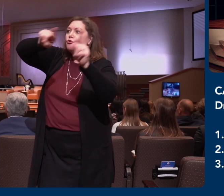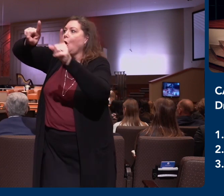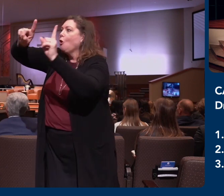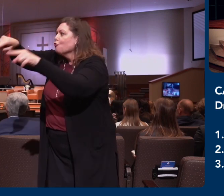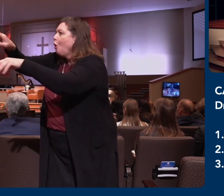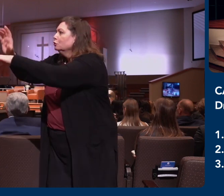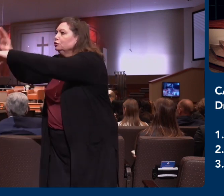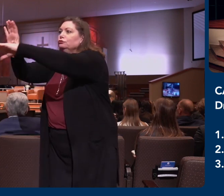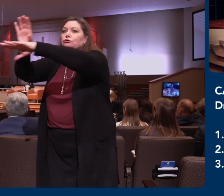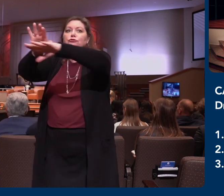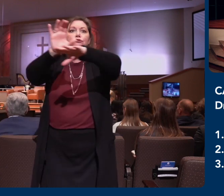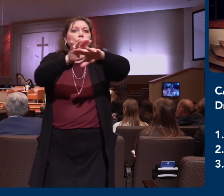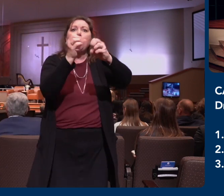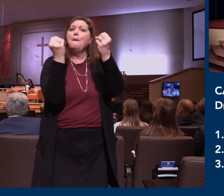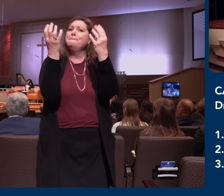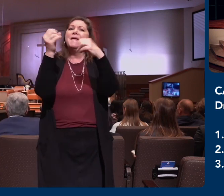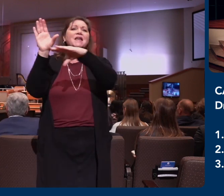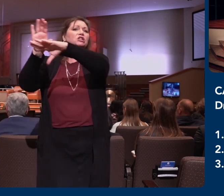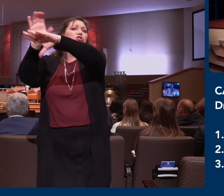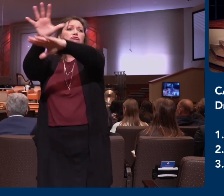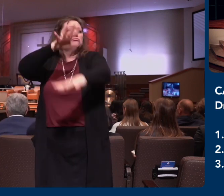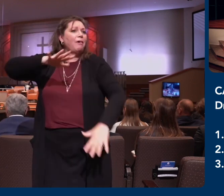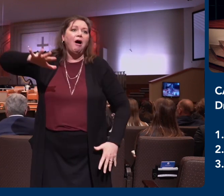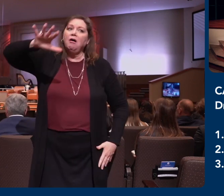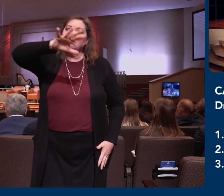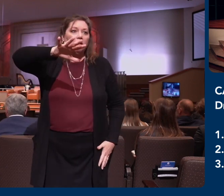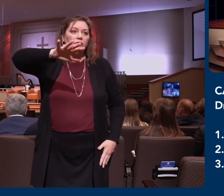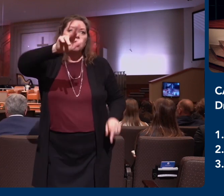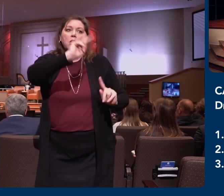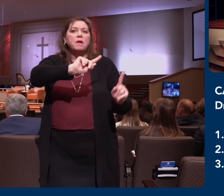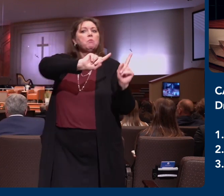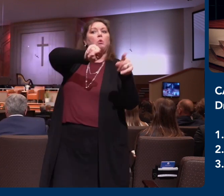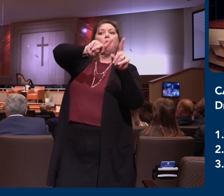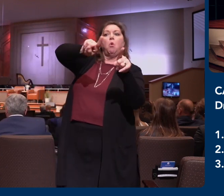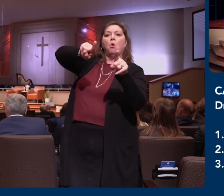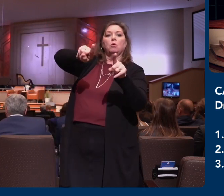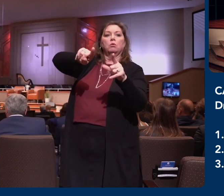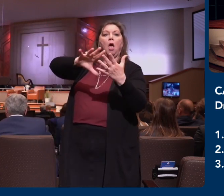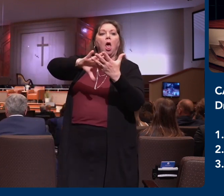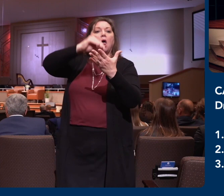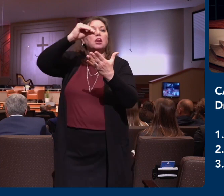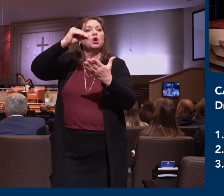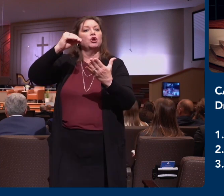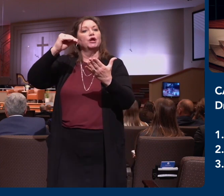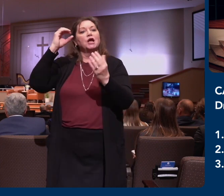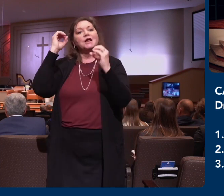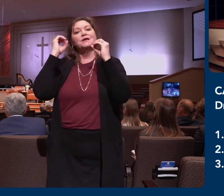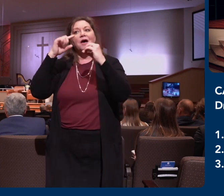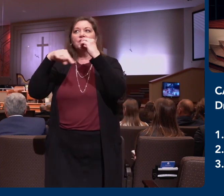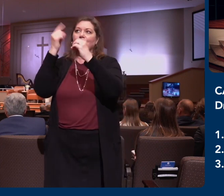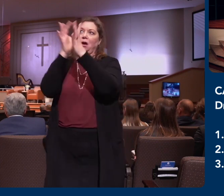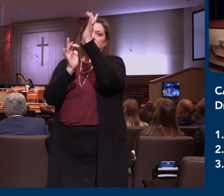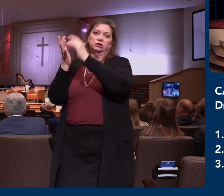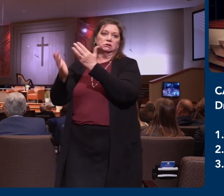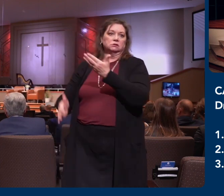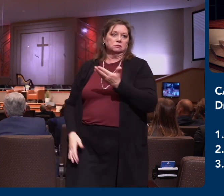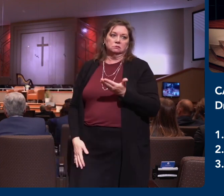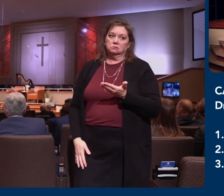servant of God, don't make it a priority in the church and in your home, guess what? Those that are under you, those that are serving with you, they're not going to make it a priority.